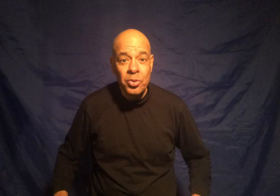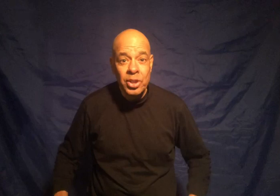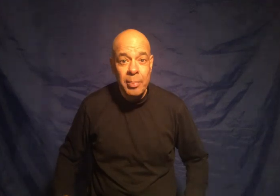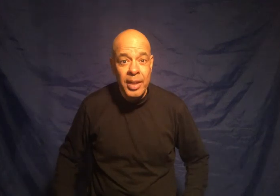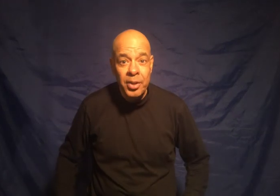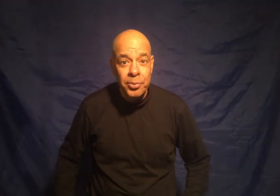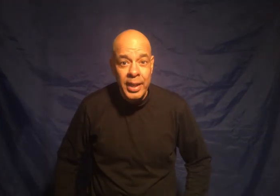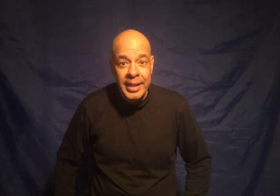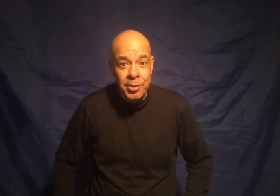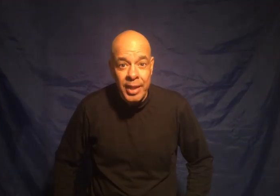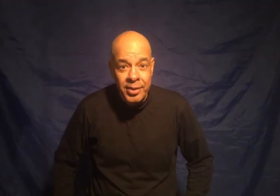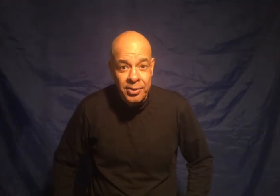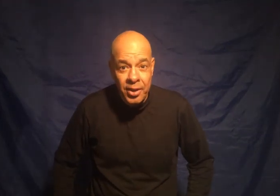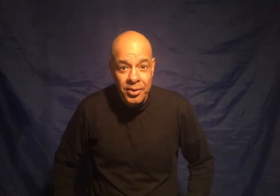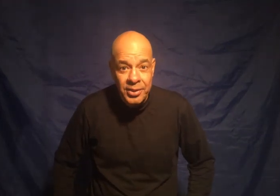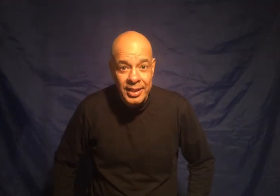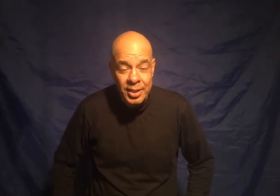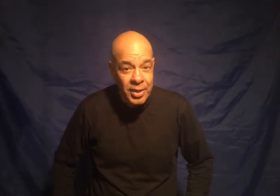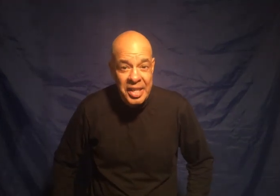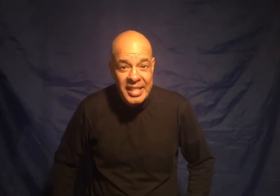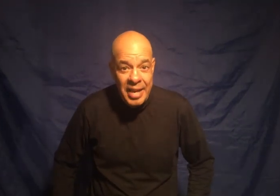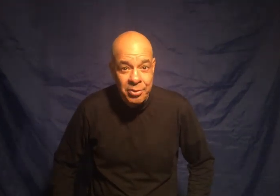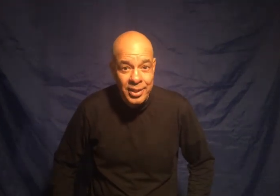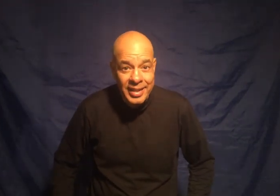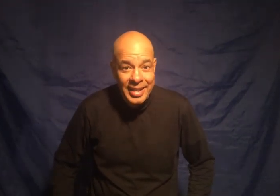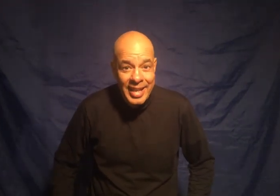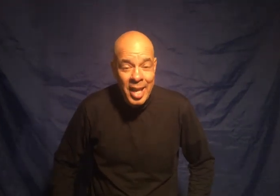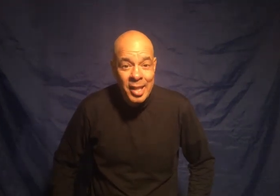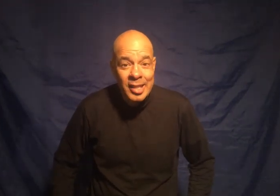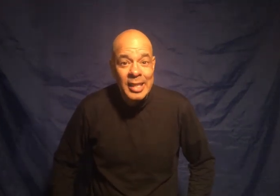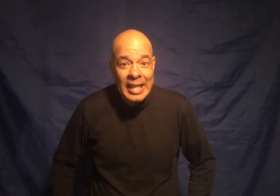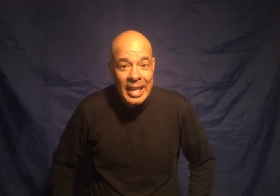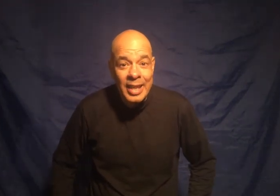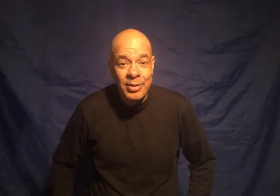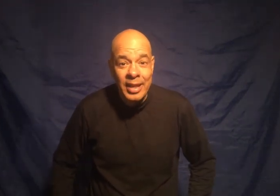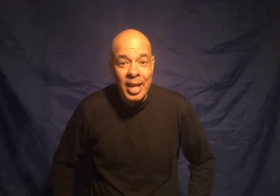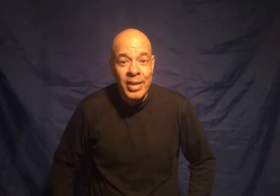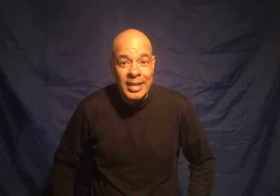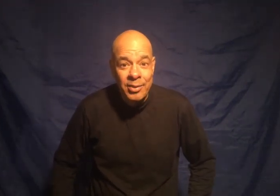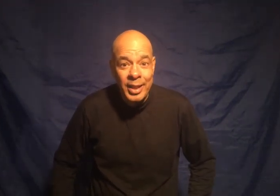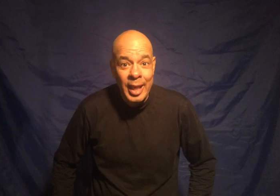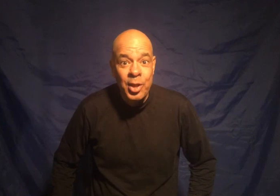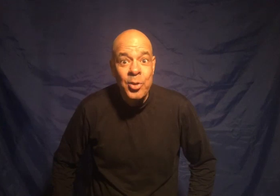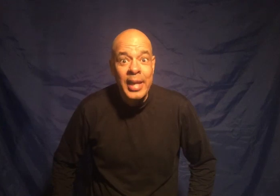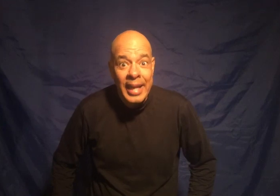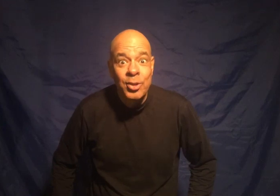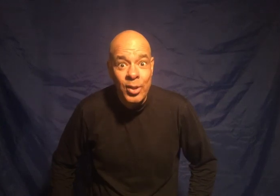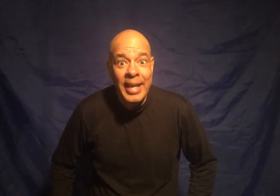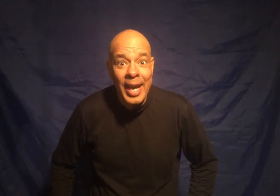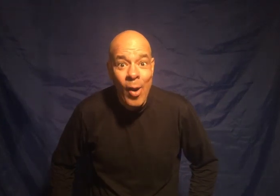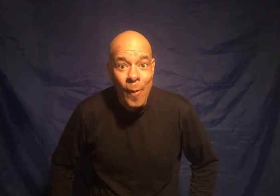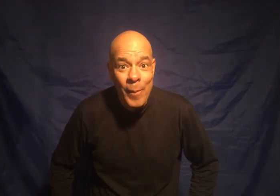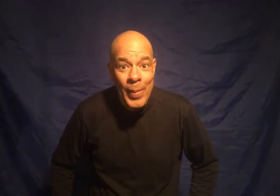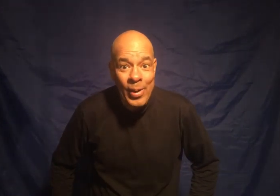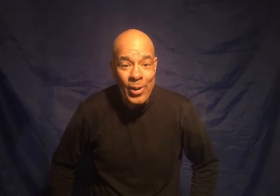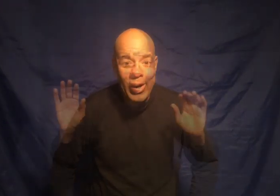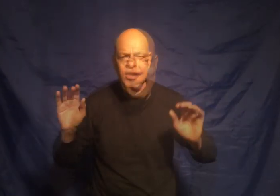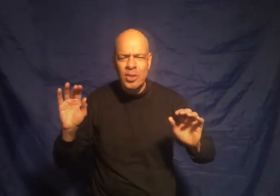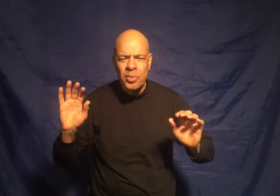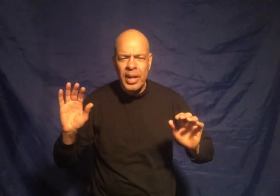jumping no running around involved it's very safe this is the kind of activity that you can try at home all right so what I